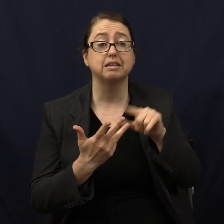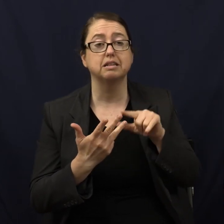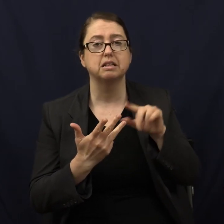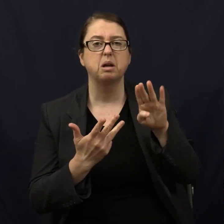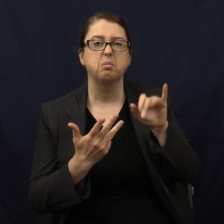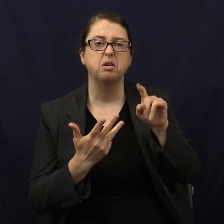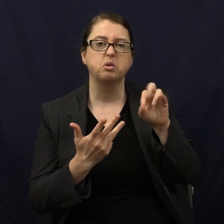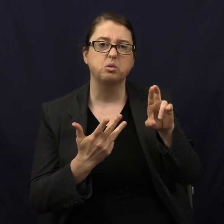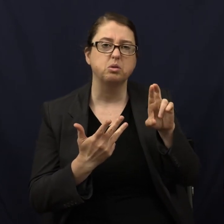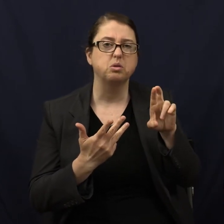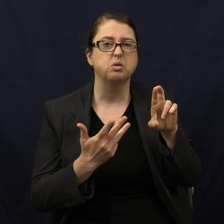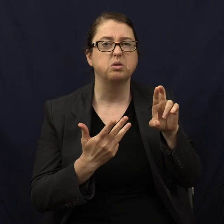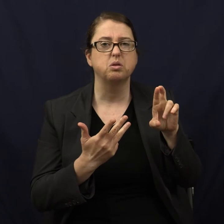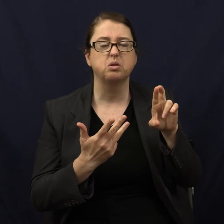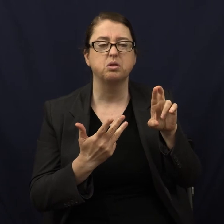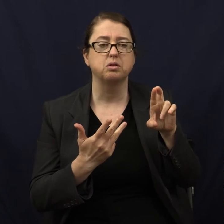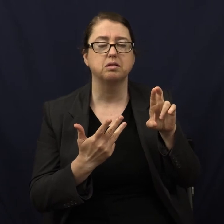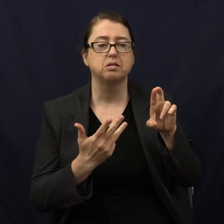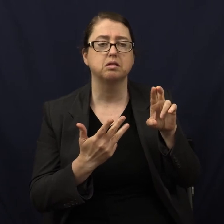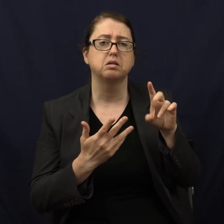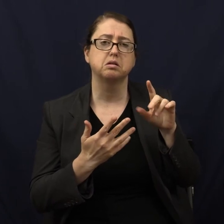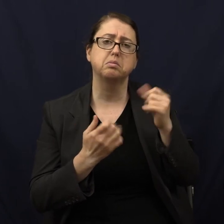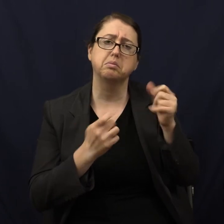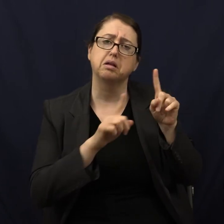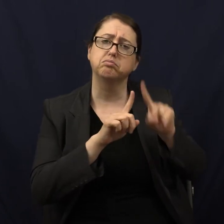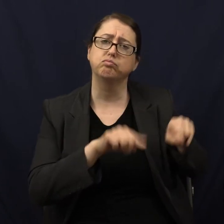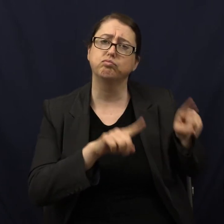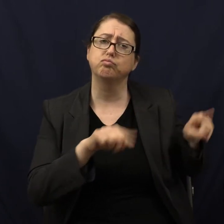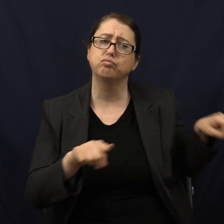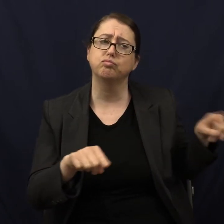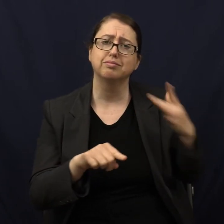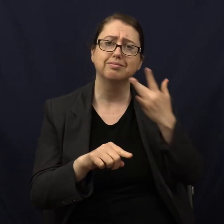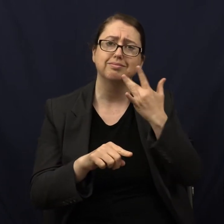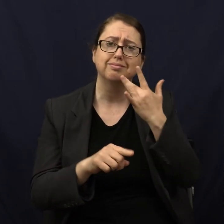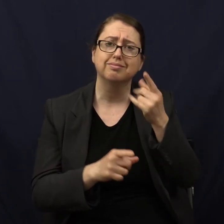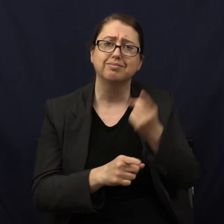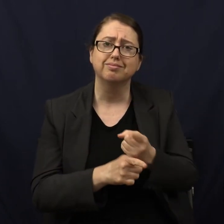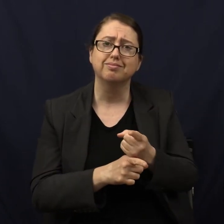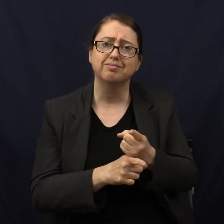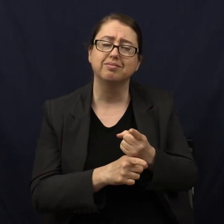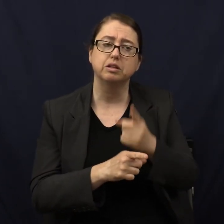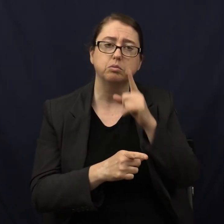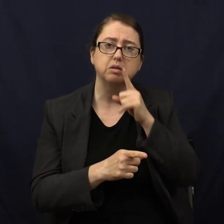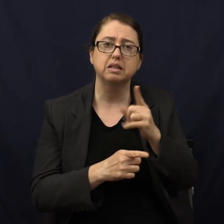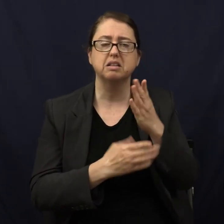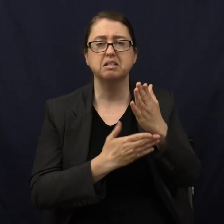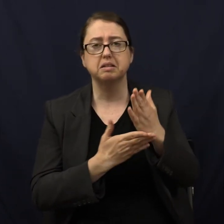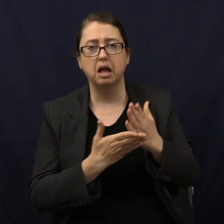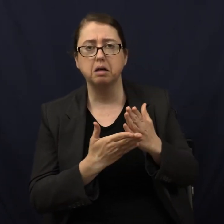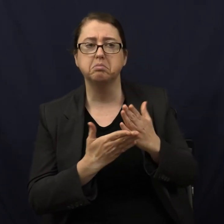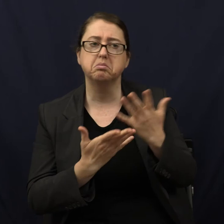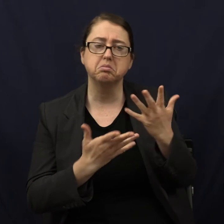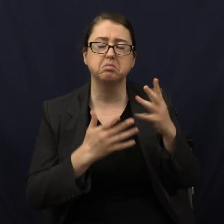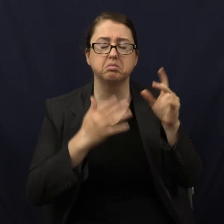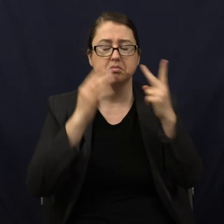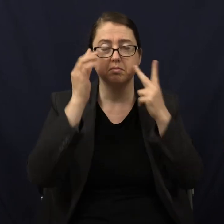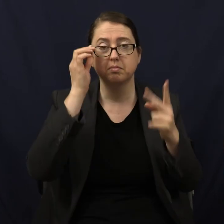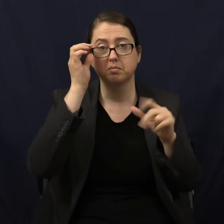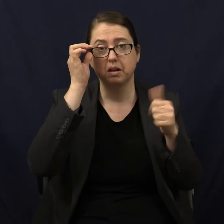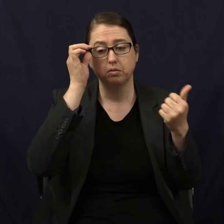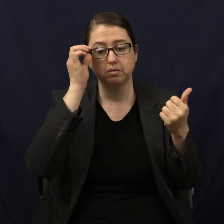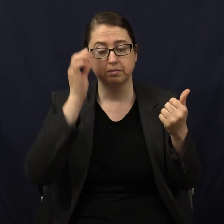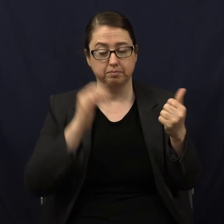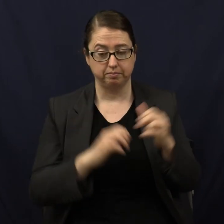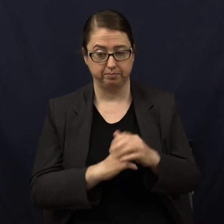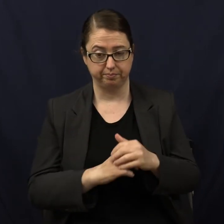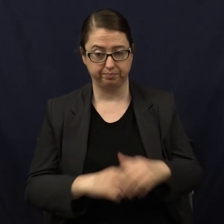right? Not just the four main tastes, but you see a variety of those tastes and kind of in between on some of them. What else do you see here?